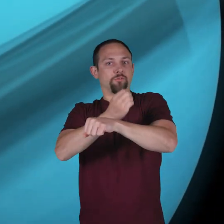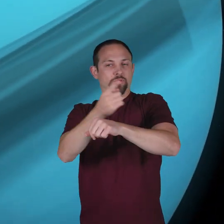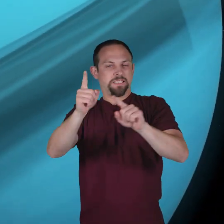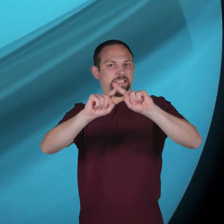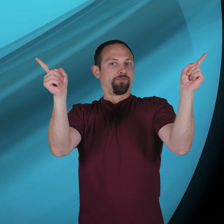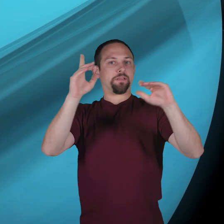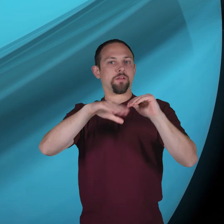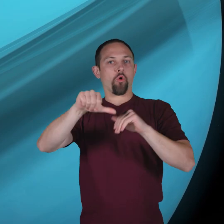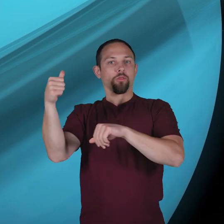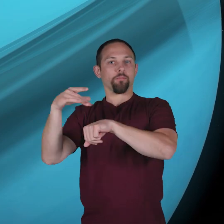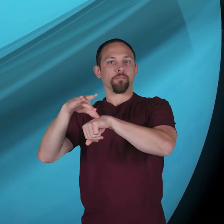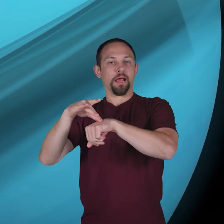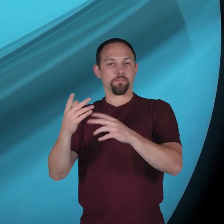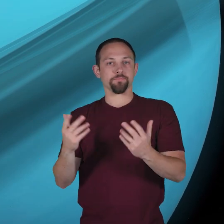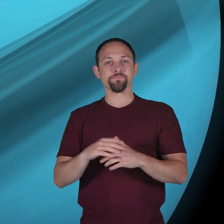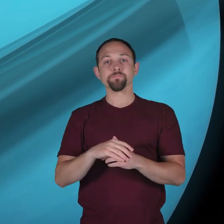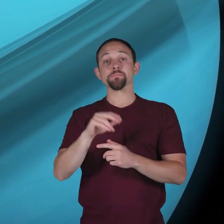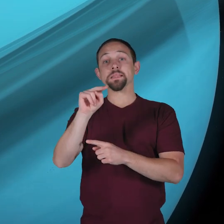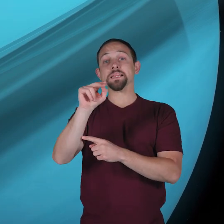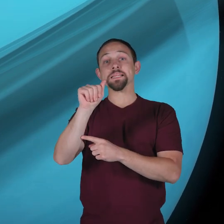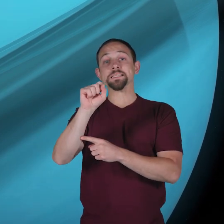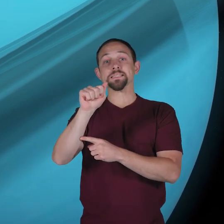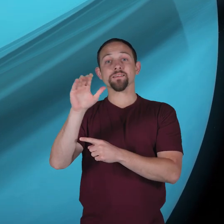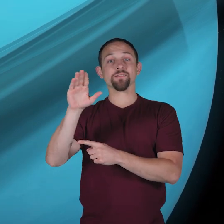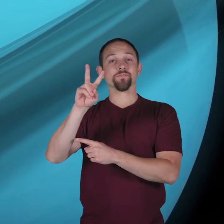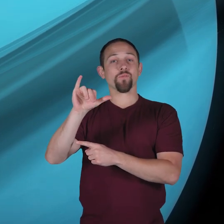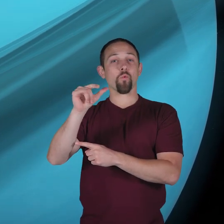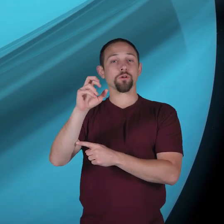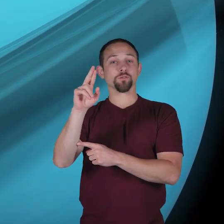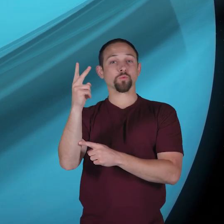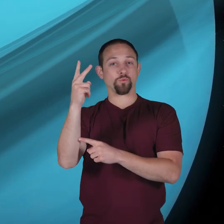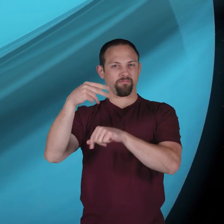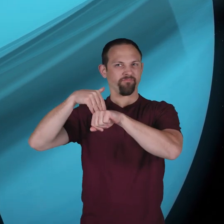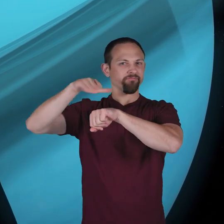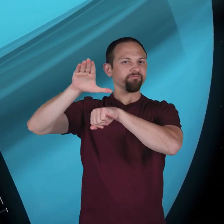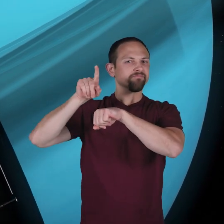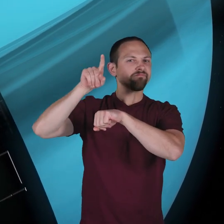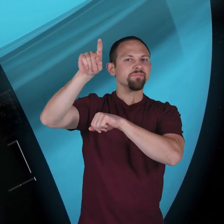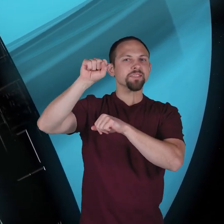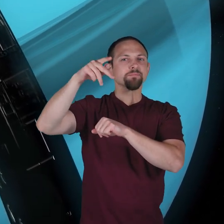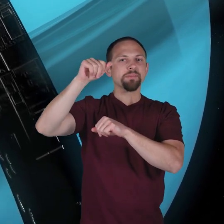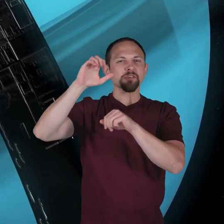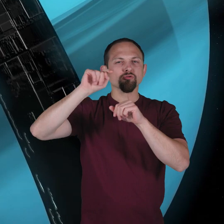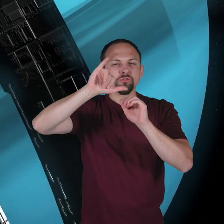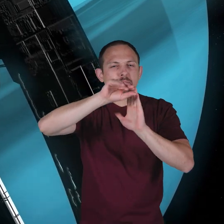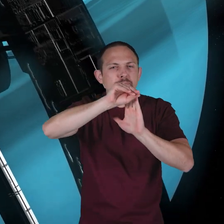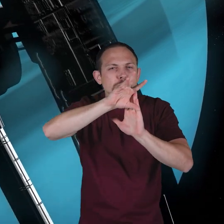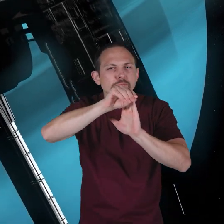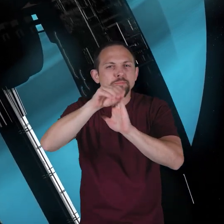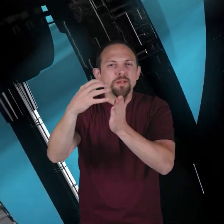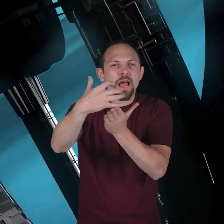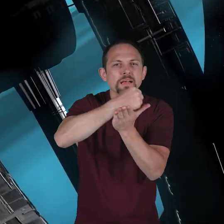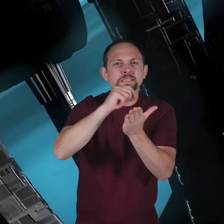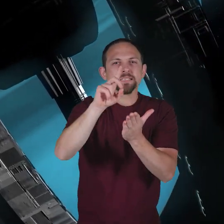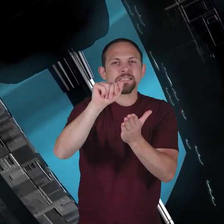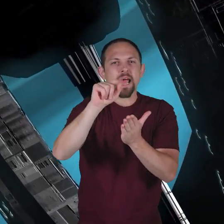Spacecraft, like NASA's Voyager 2, have been sent out into space to try to capture images and data about this interesting and